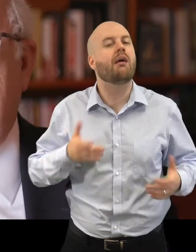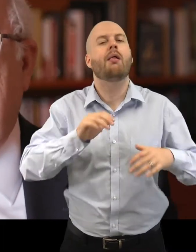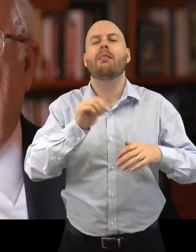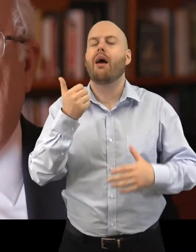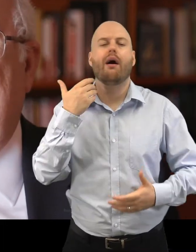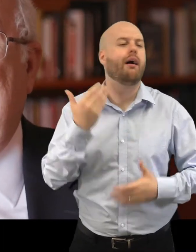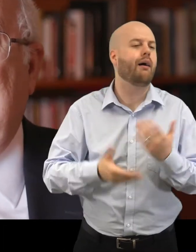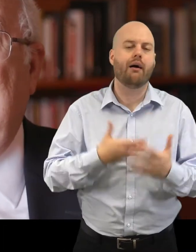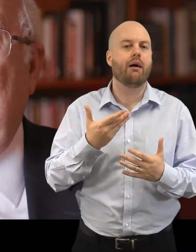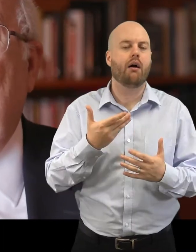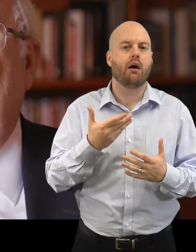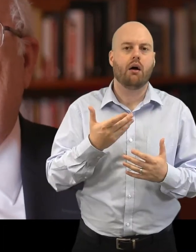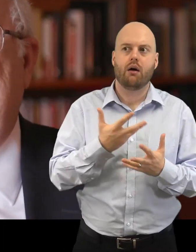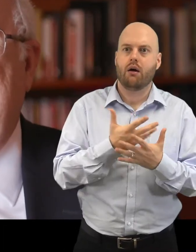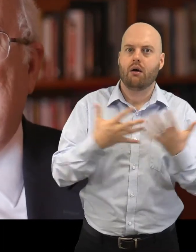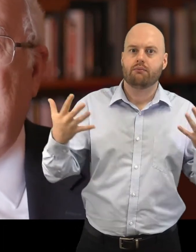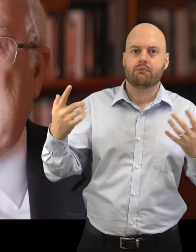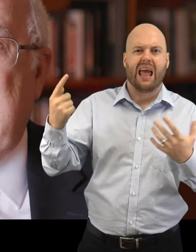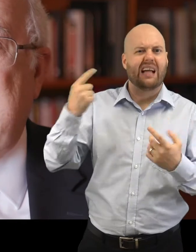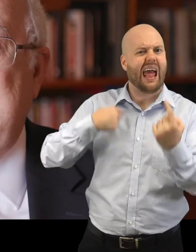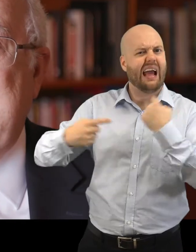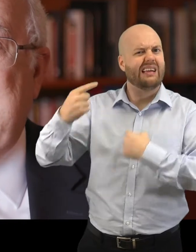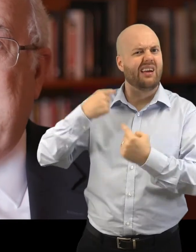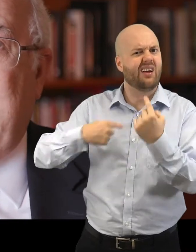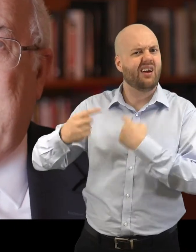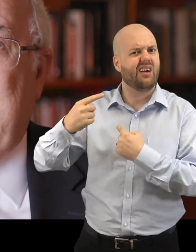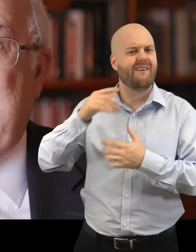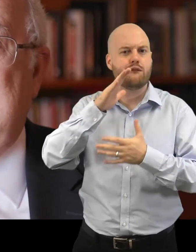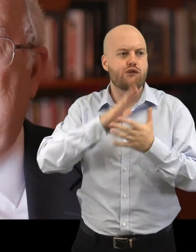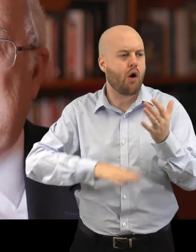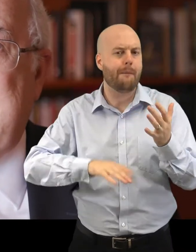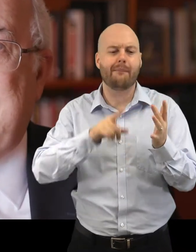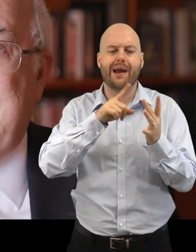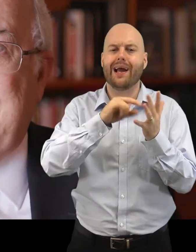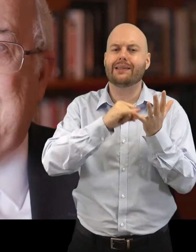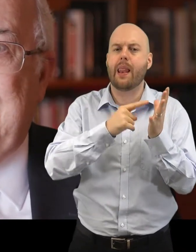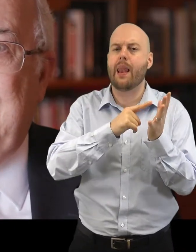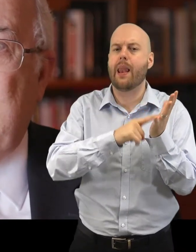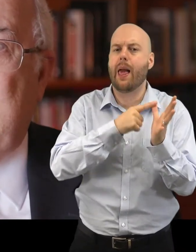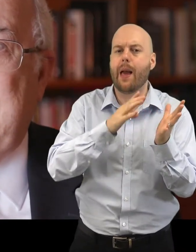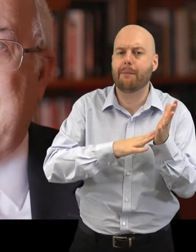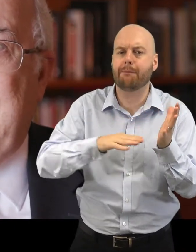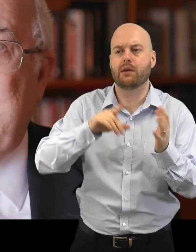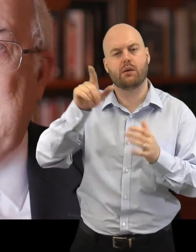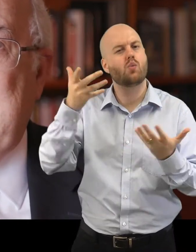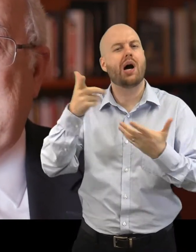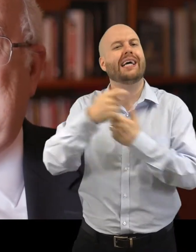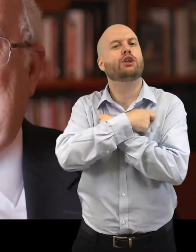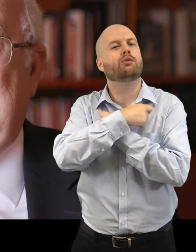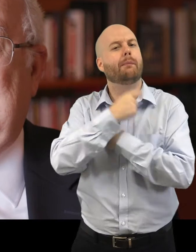I got a huge series of attacks from Islamists in Egypt at the time and